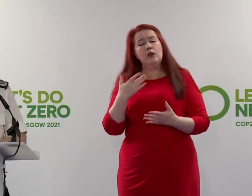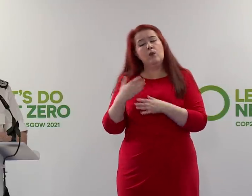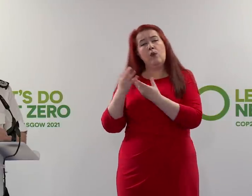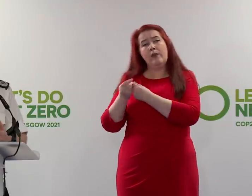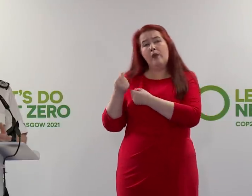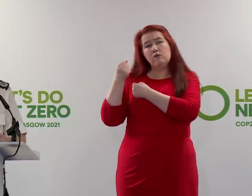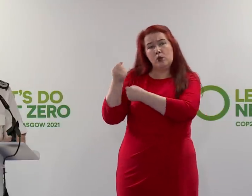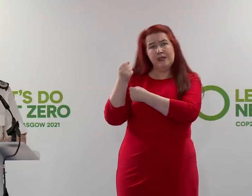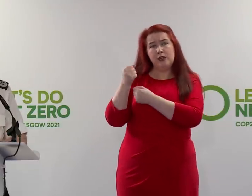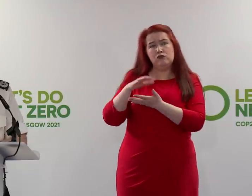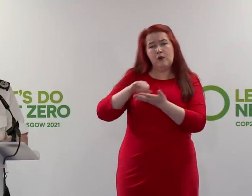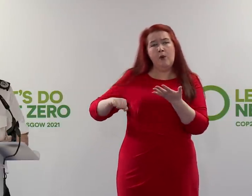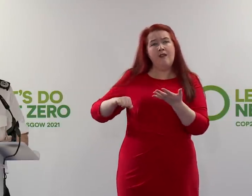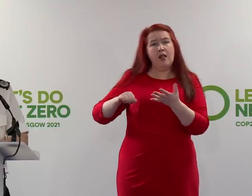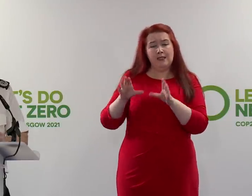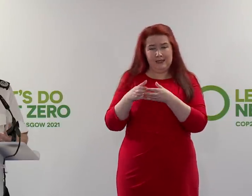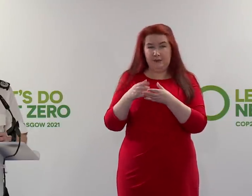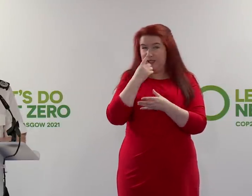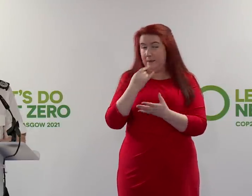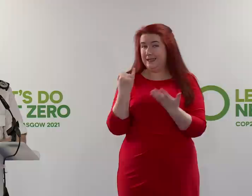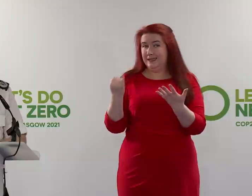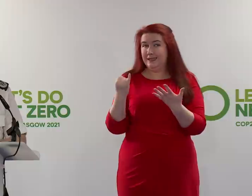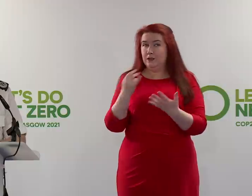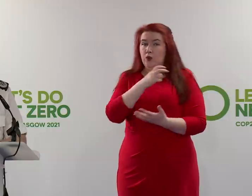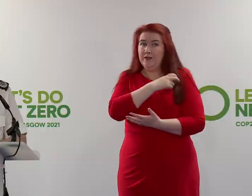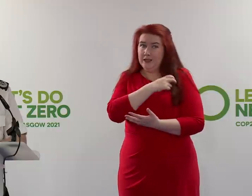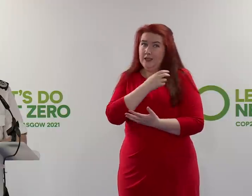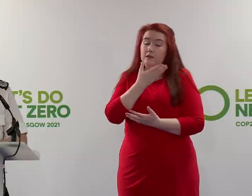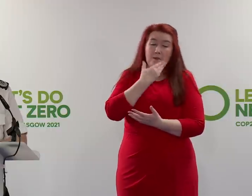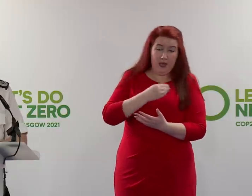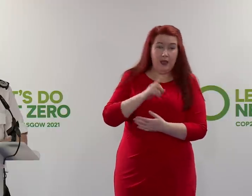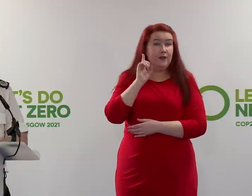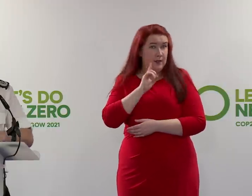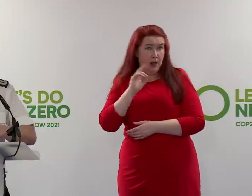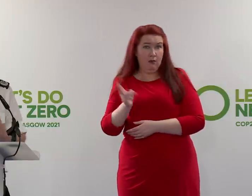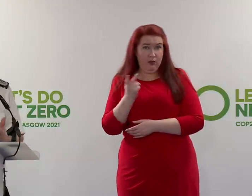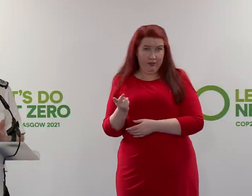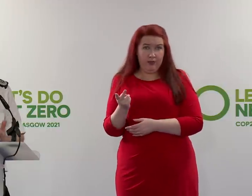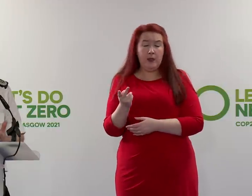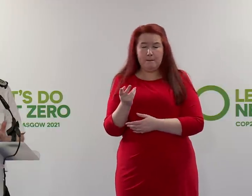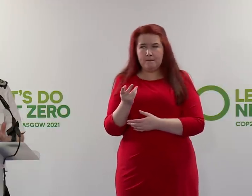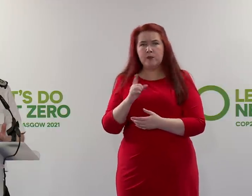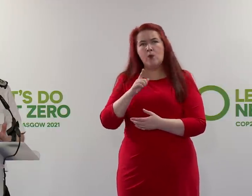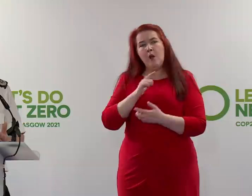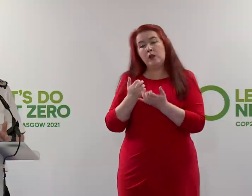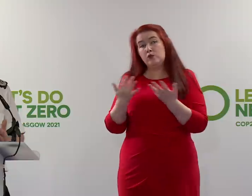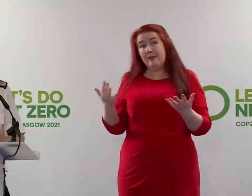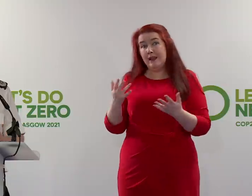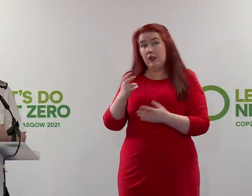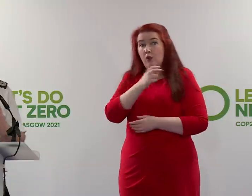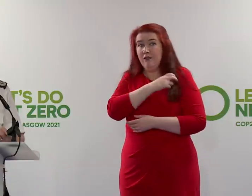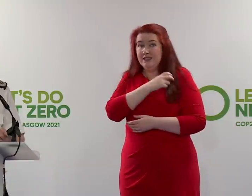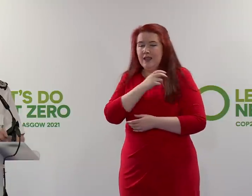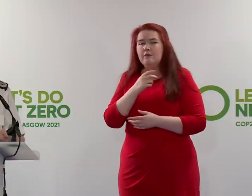teams. That's up to six officers, male and female. And the reason that so many officers are required